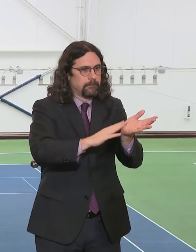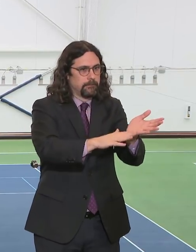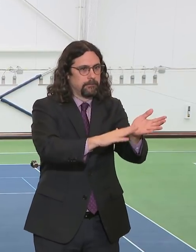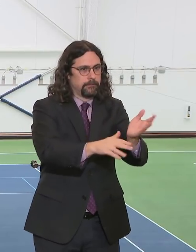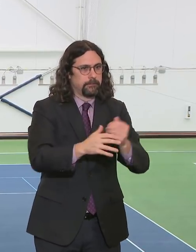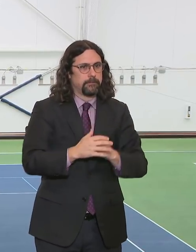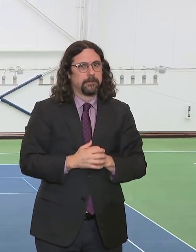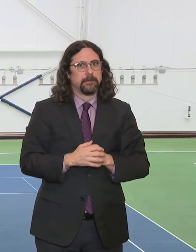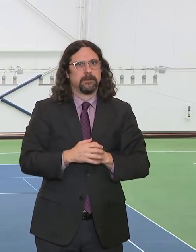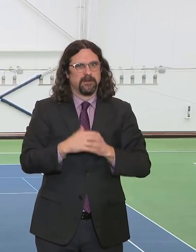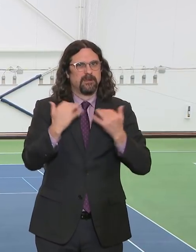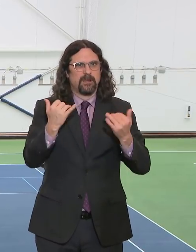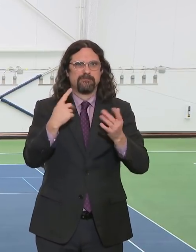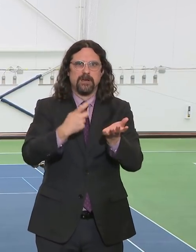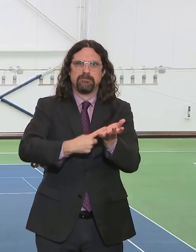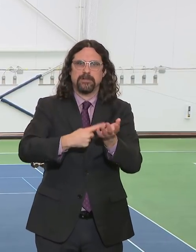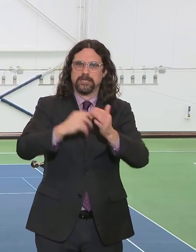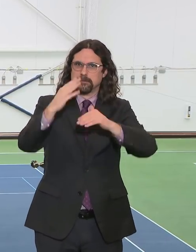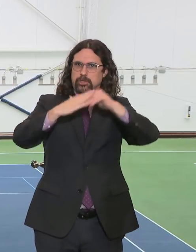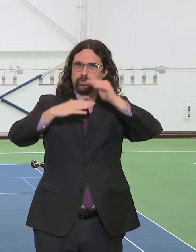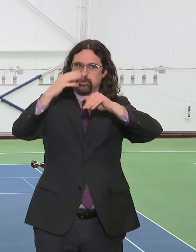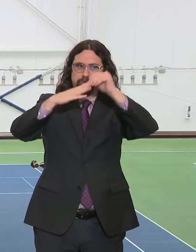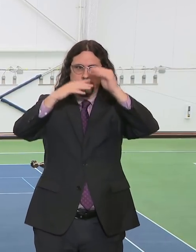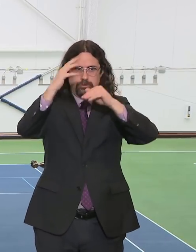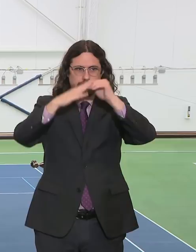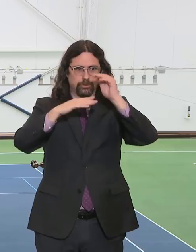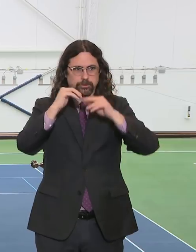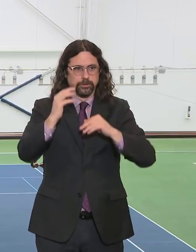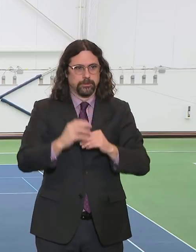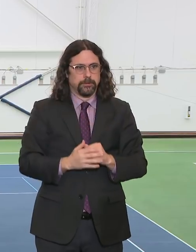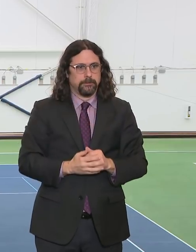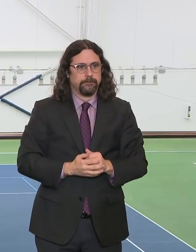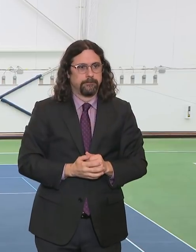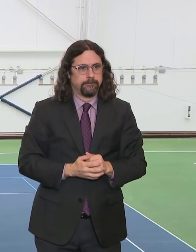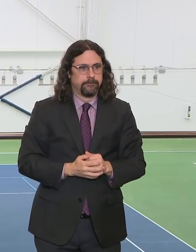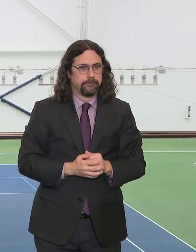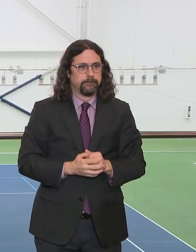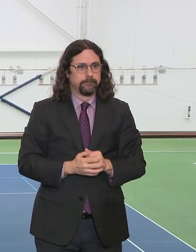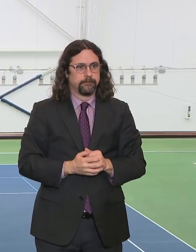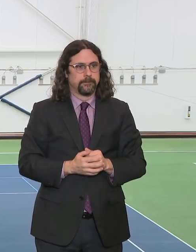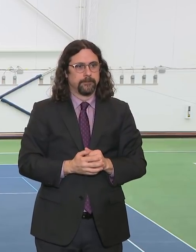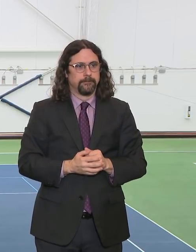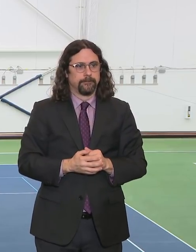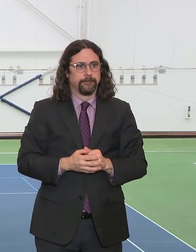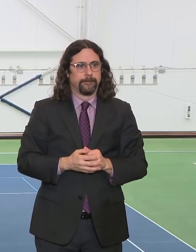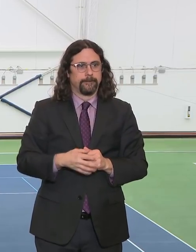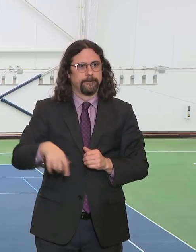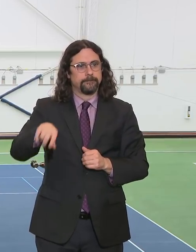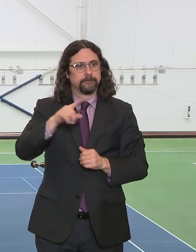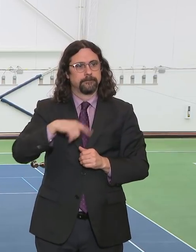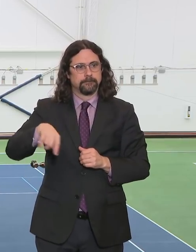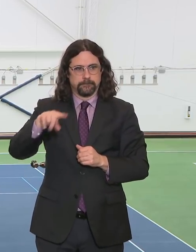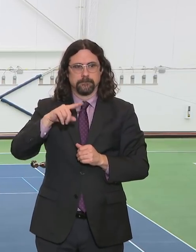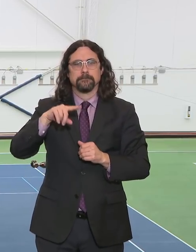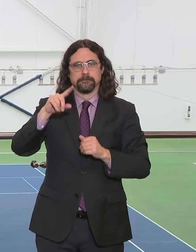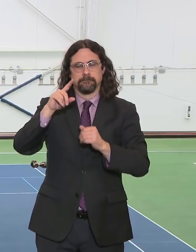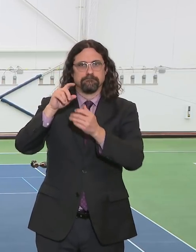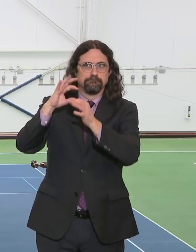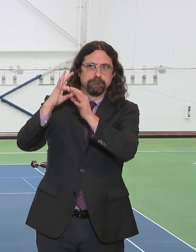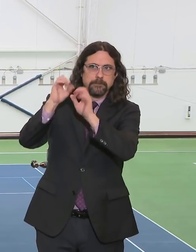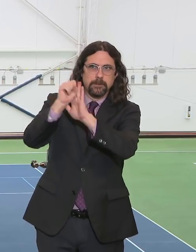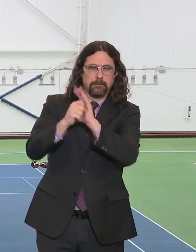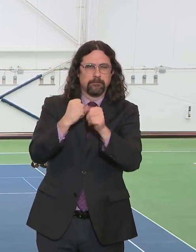to affirm that only essential construction should be allowed at this point. Non